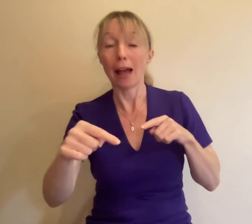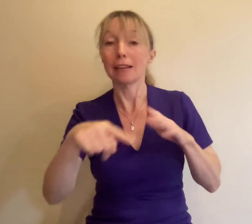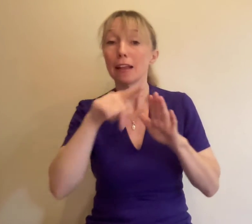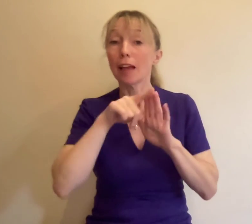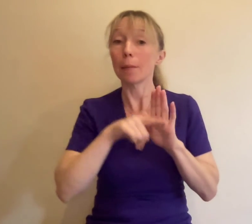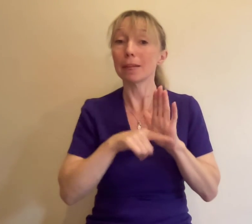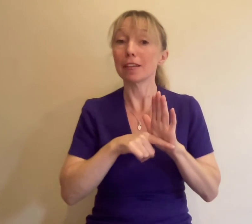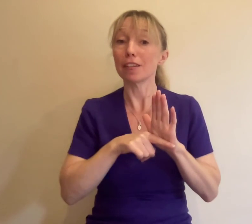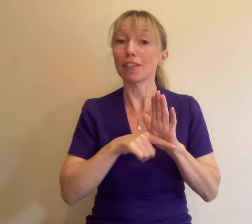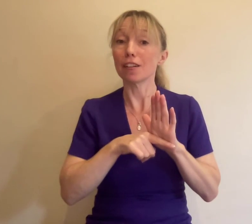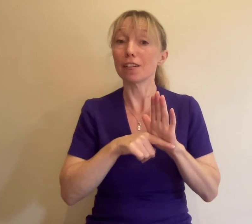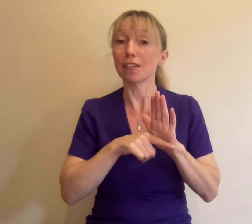necessary for any reason 37.